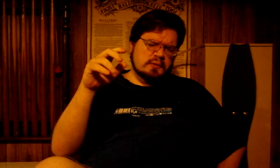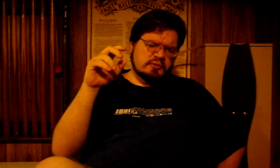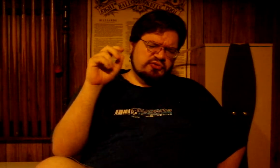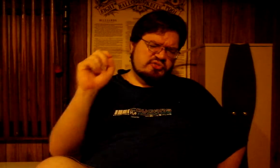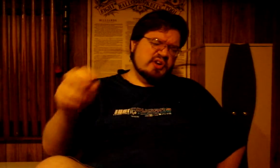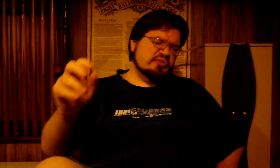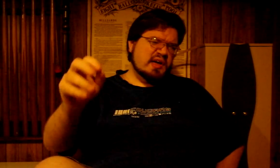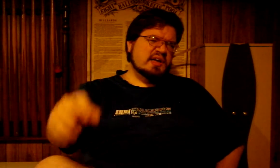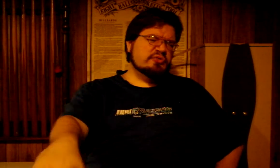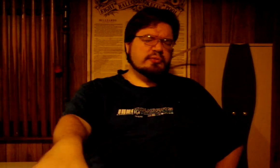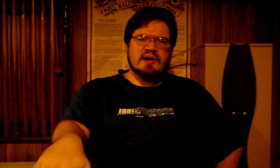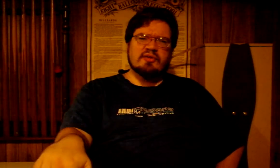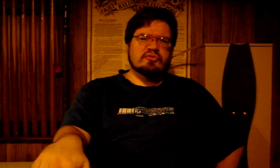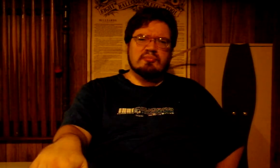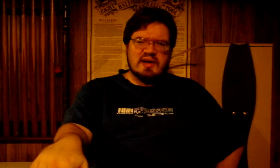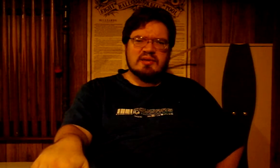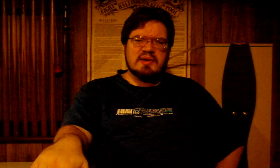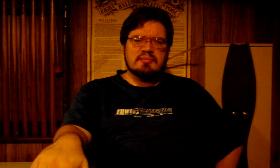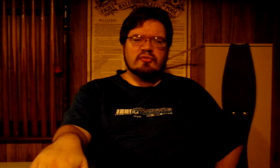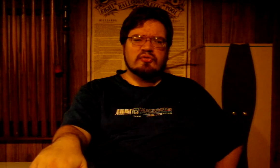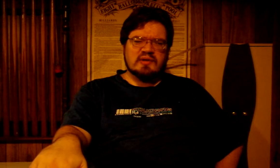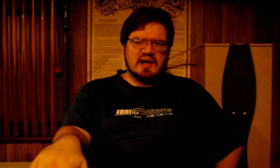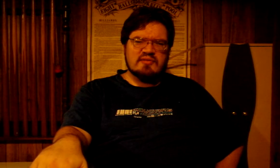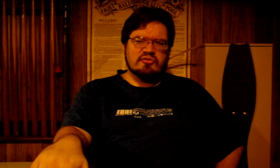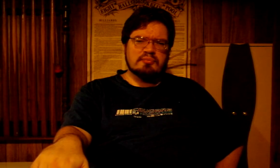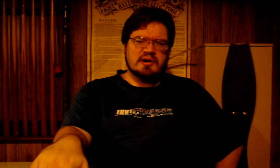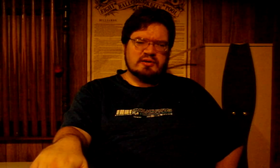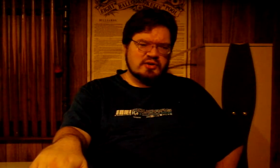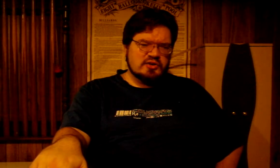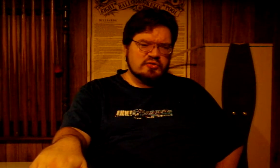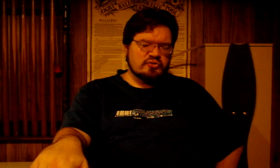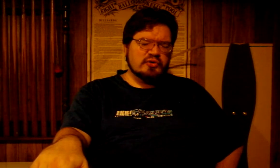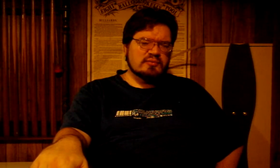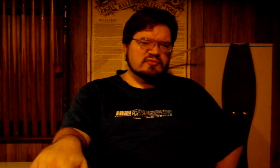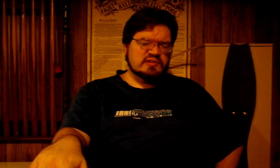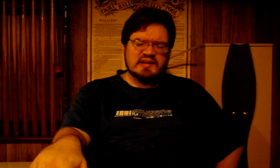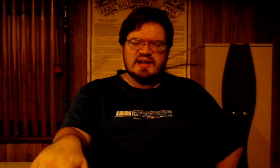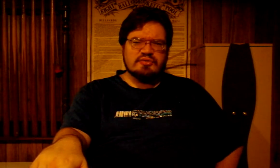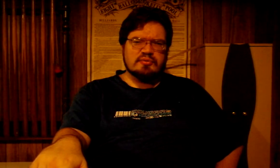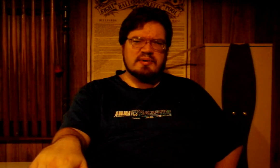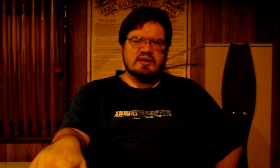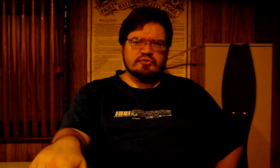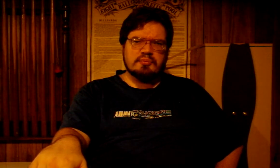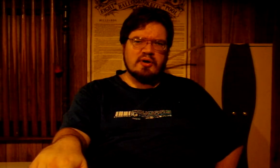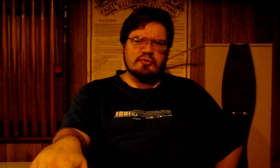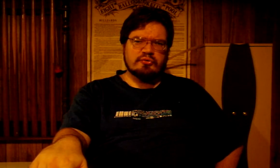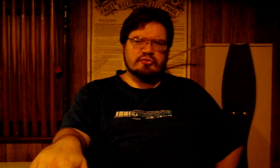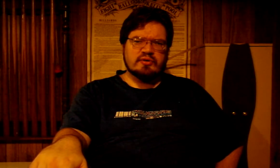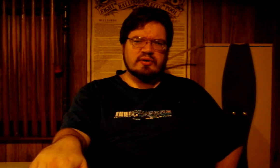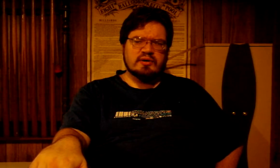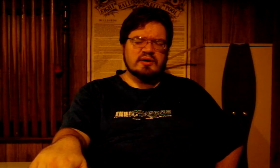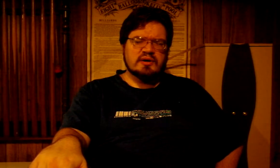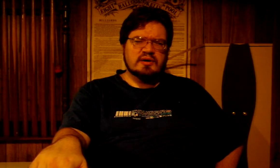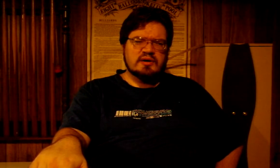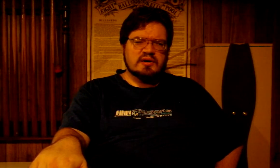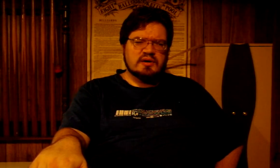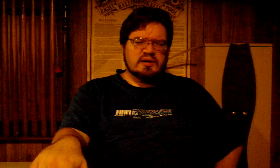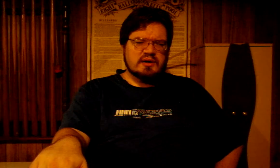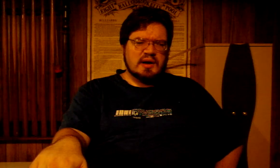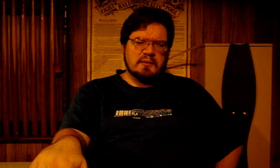just hangs around to make people's lives better. You can use the term philanthropy, I suppose. However,